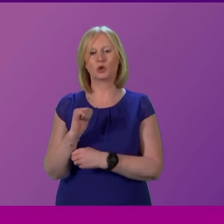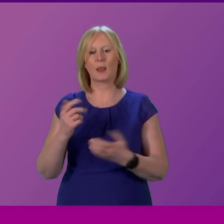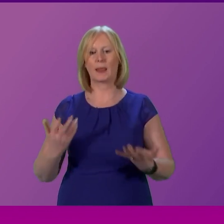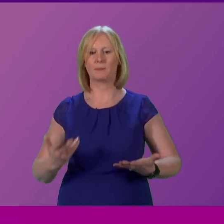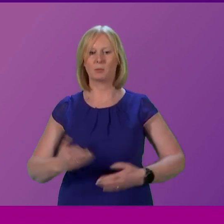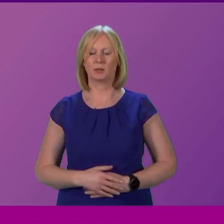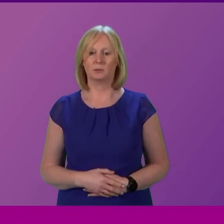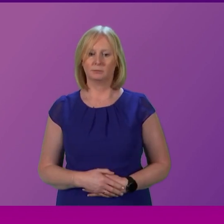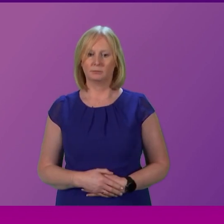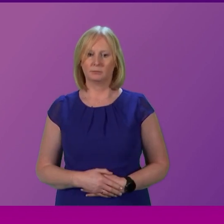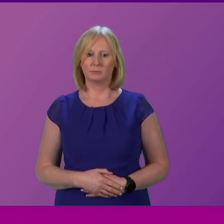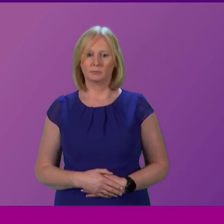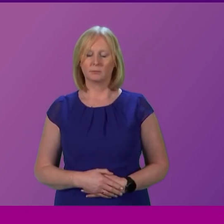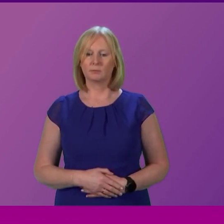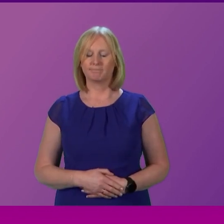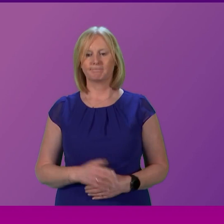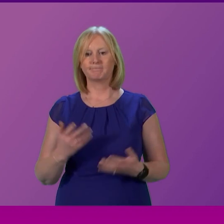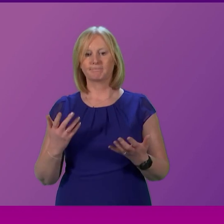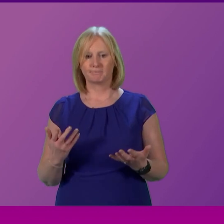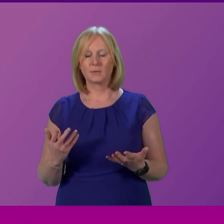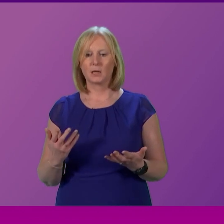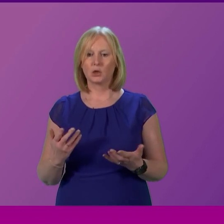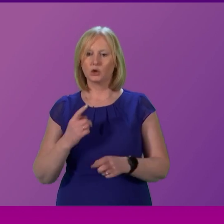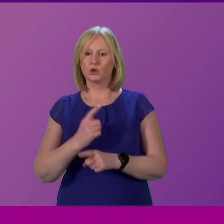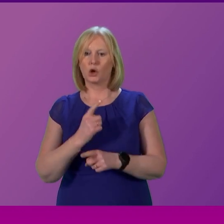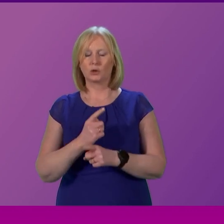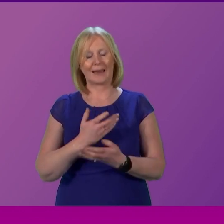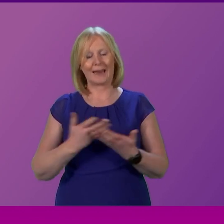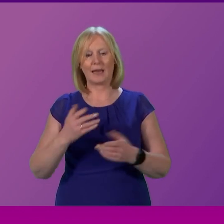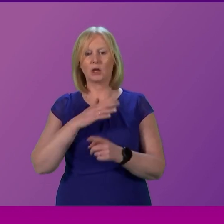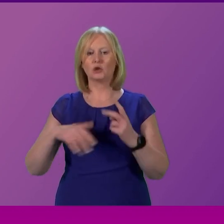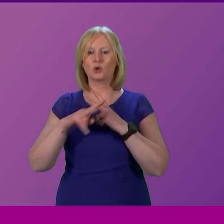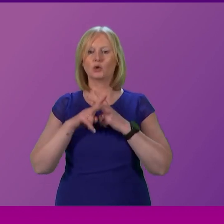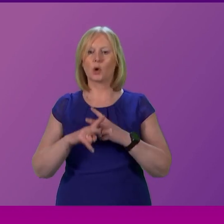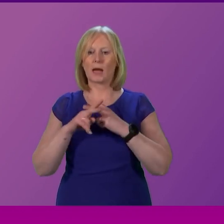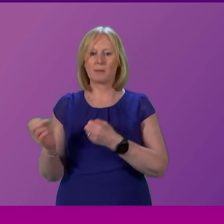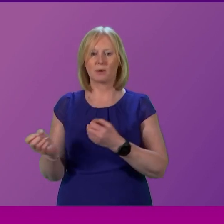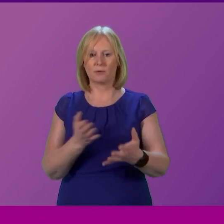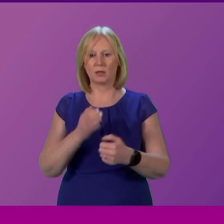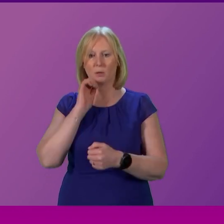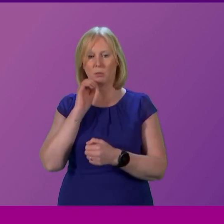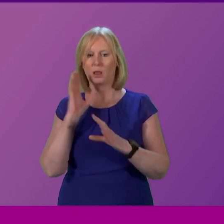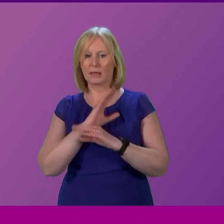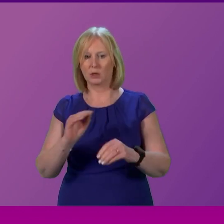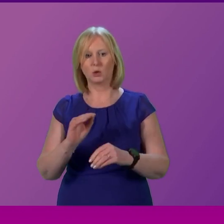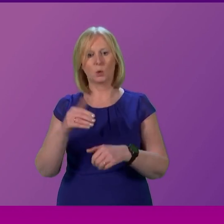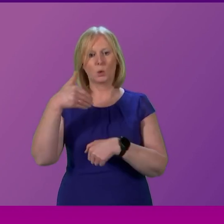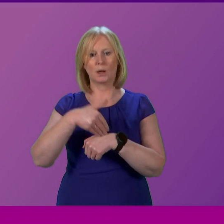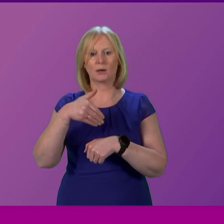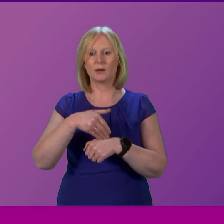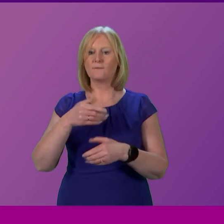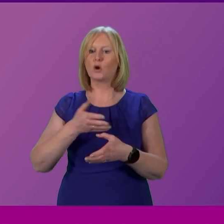Cabinet Secretary Well there's just no doubt about it and you talk to any social care provider and they will tell you the damage that Brexit has caused